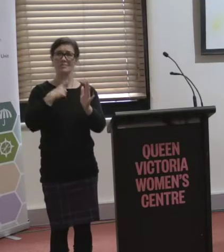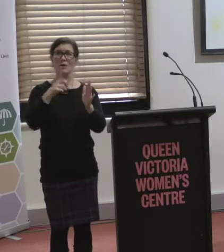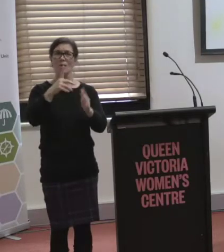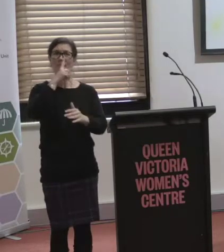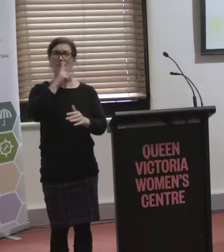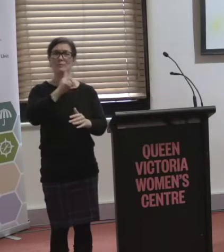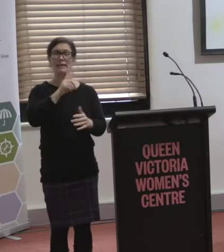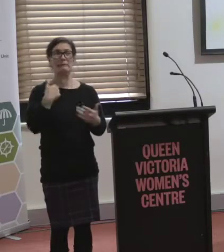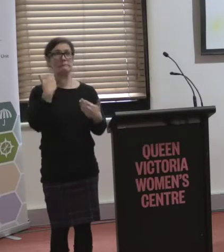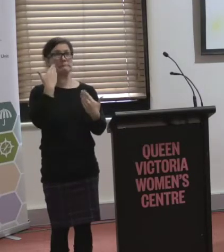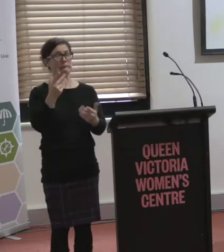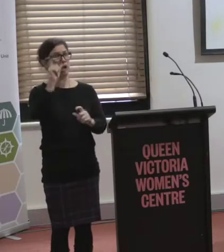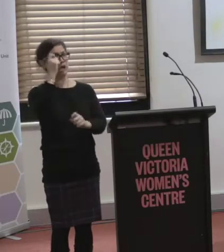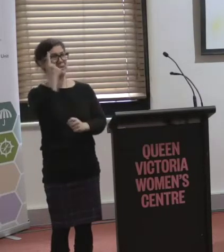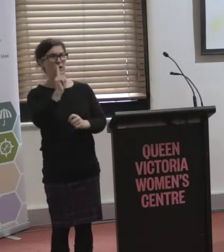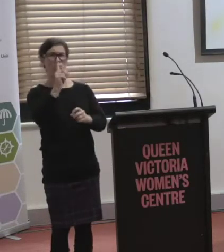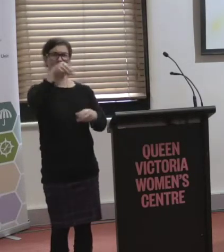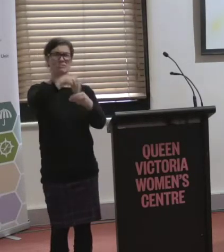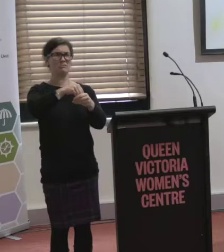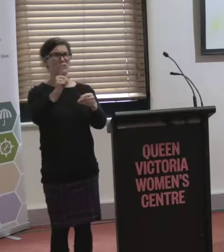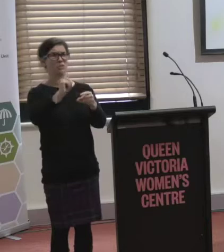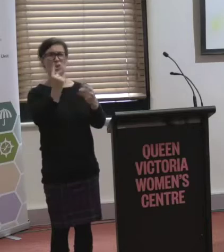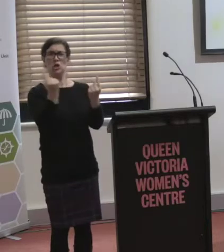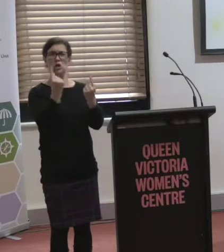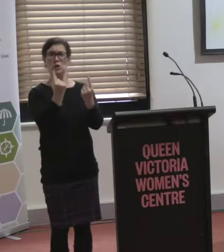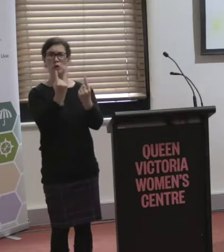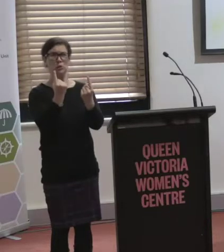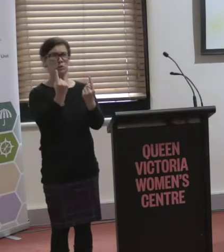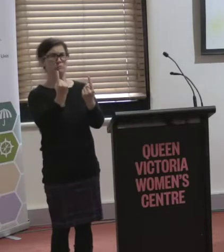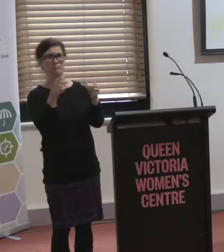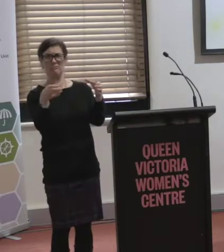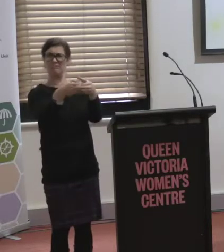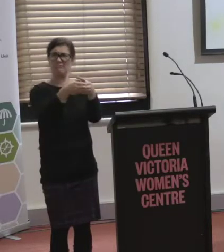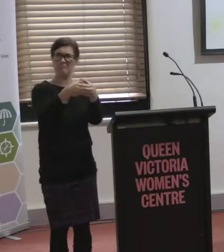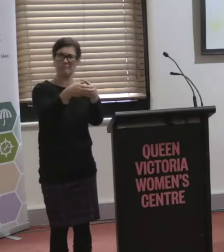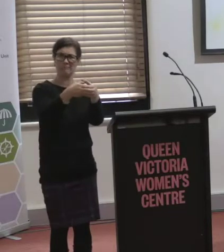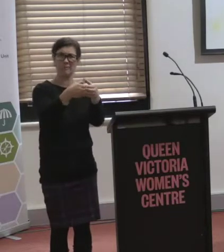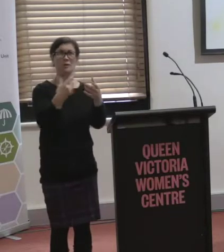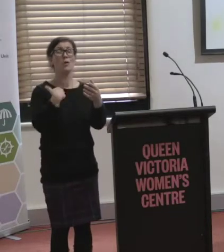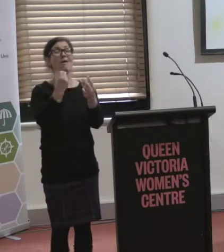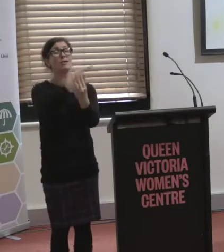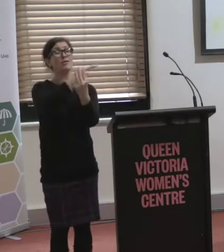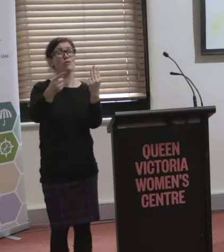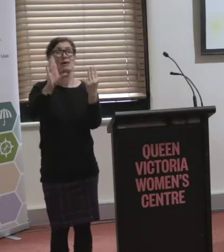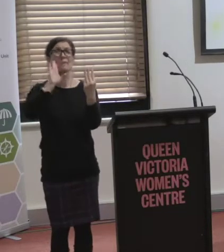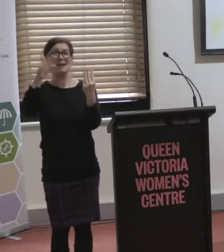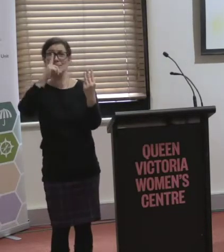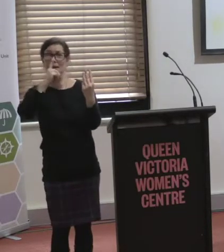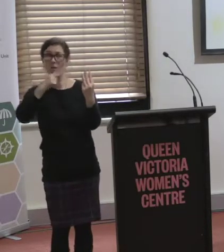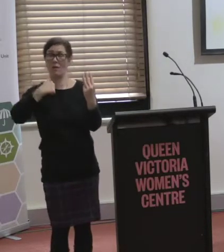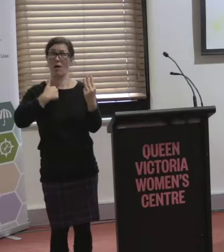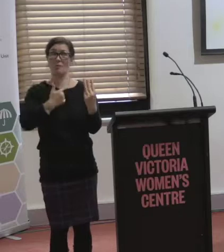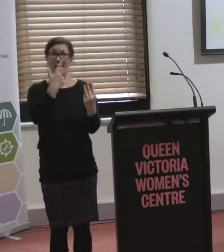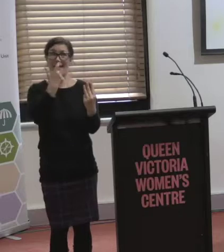What does it do? And so I will just allude to that these three amazing people that I have the privilege to